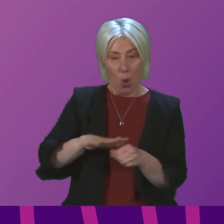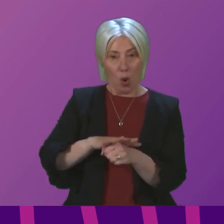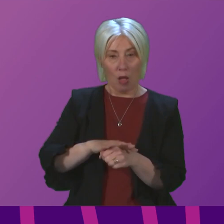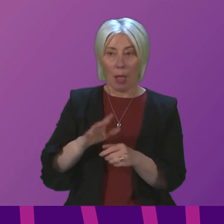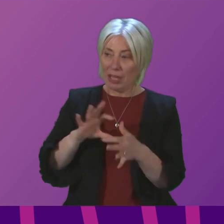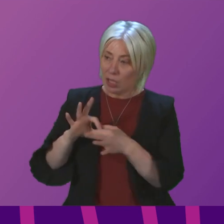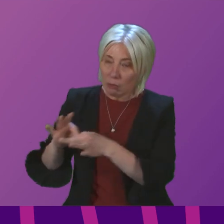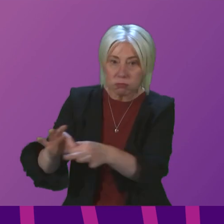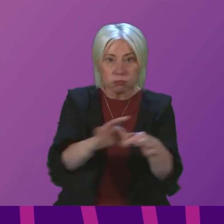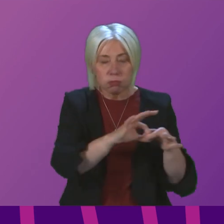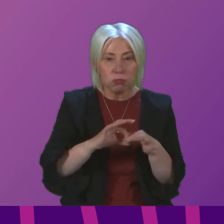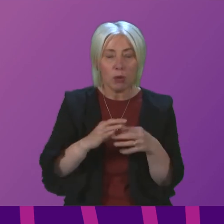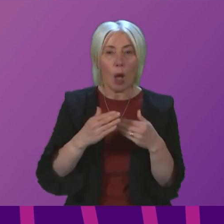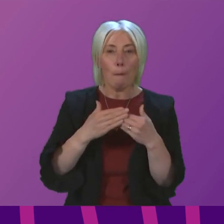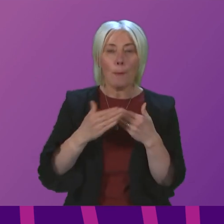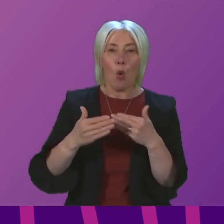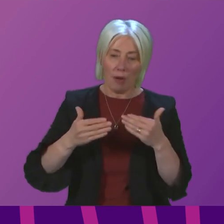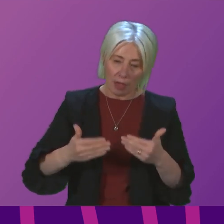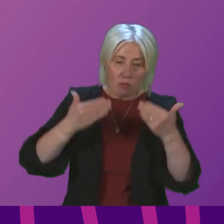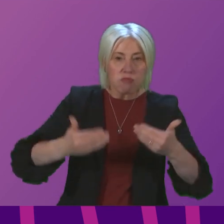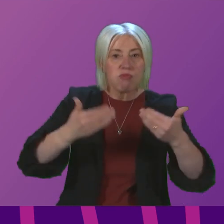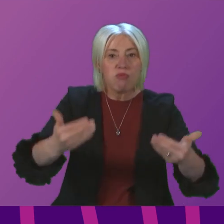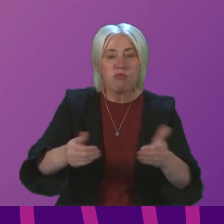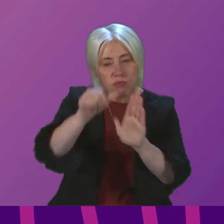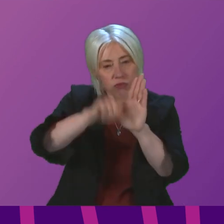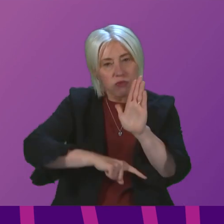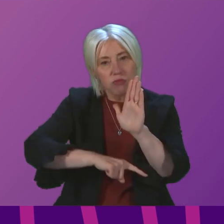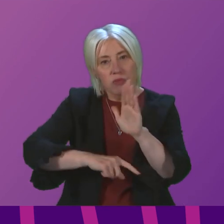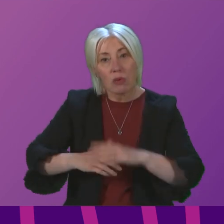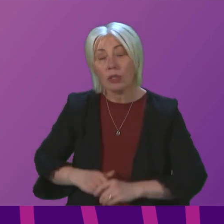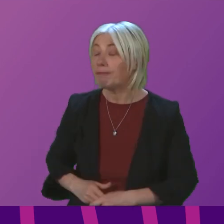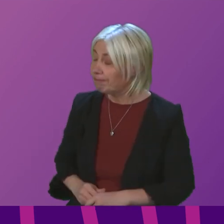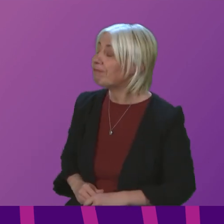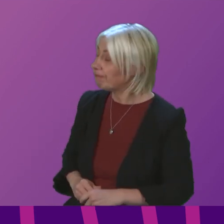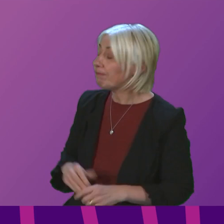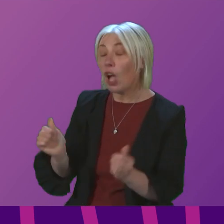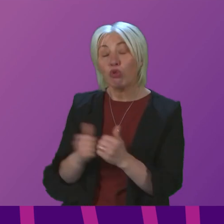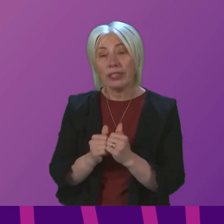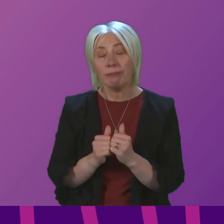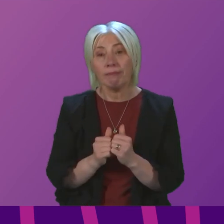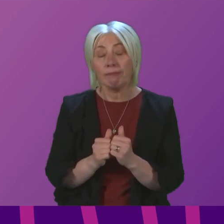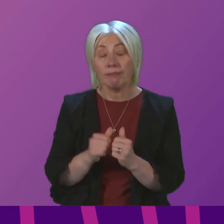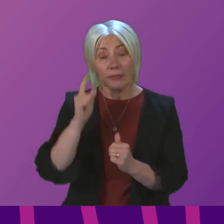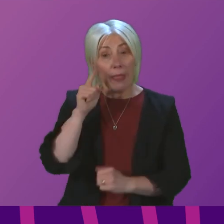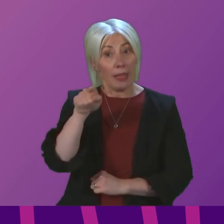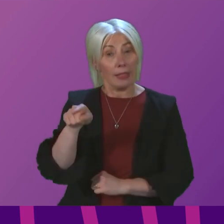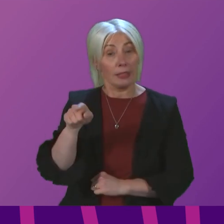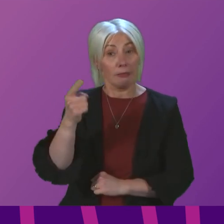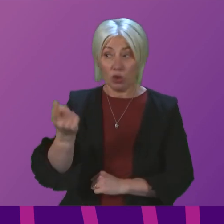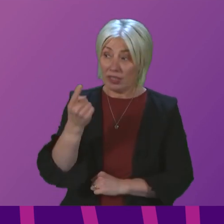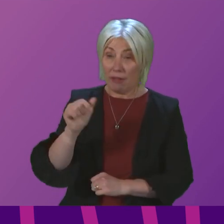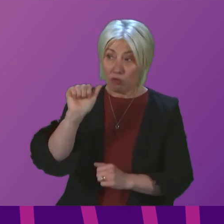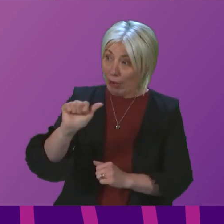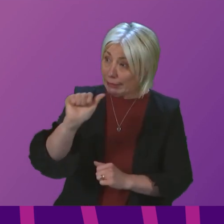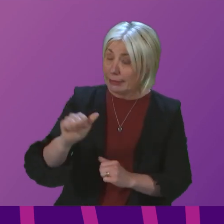to deliver more of this progressive agenda? Yes, do agree with that. also think Gillian Mackay is